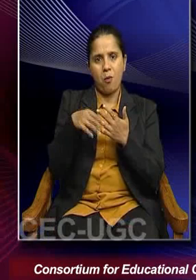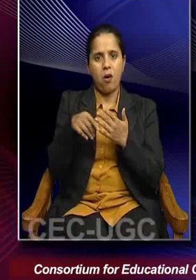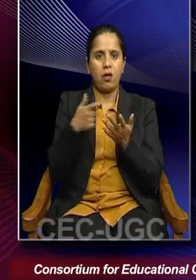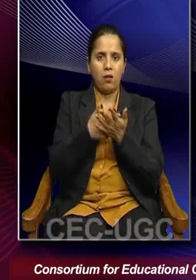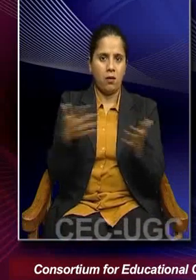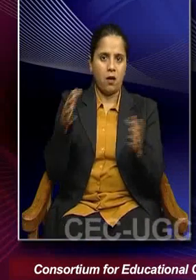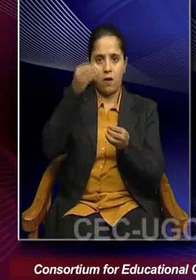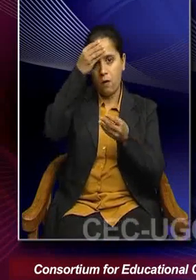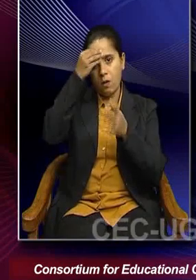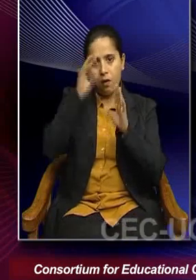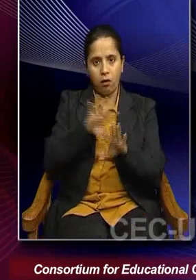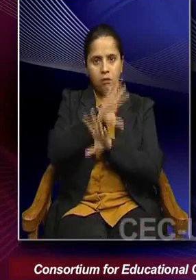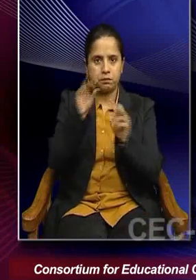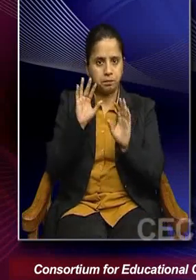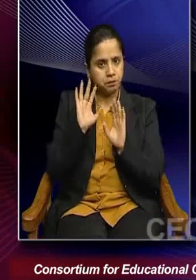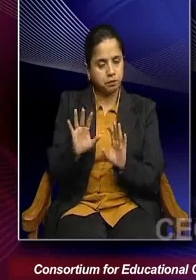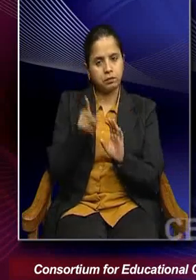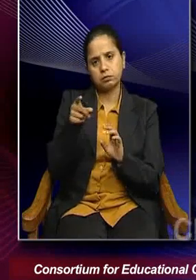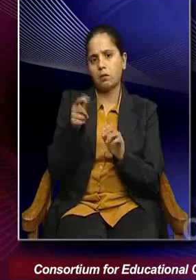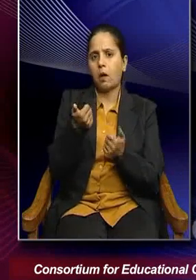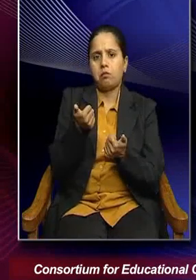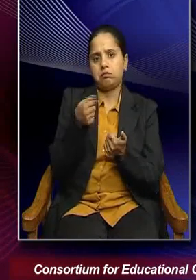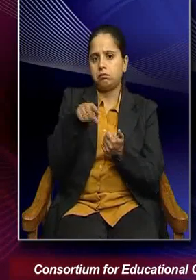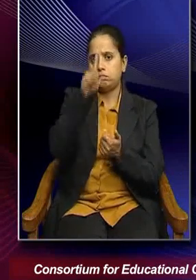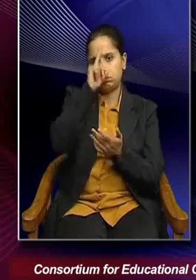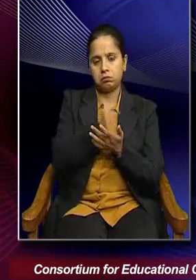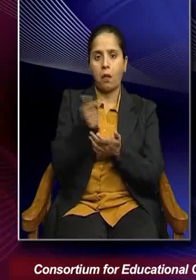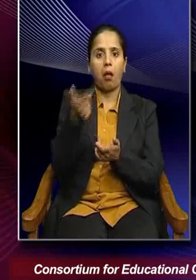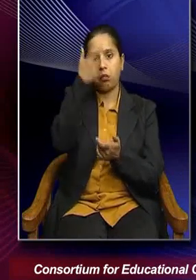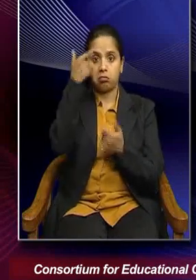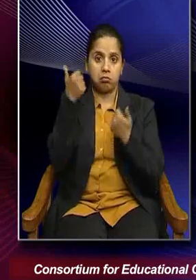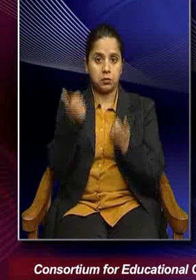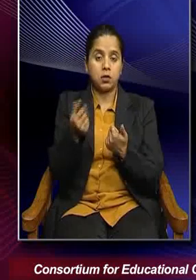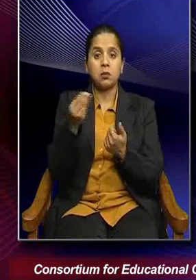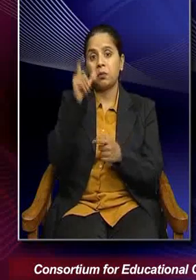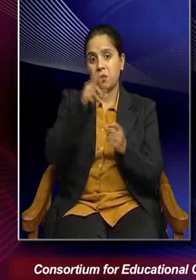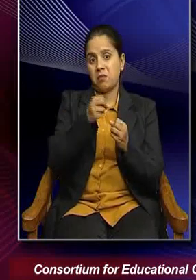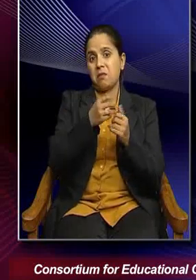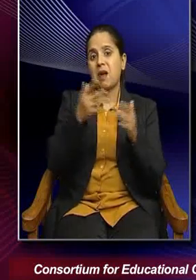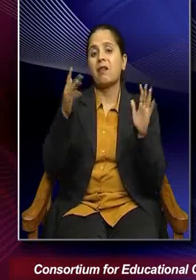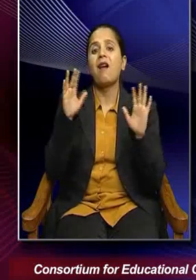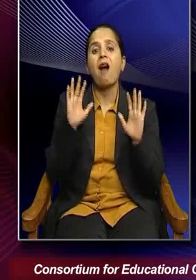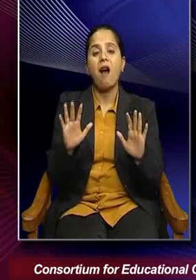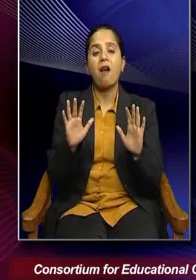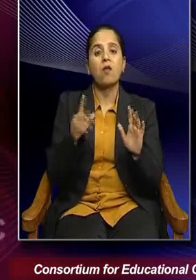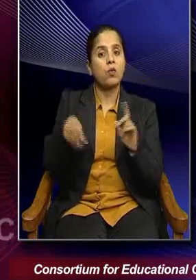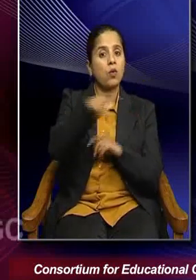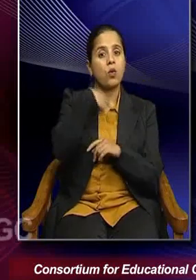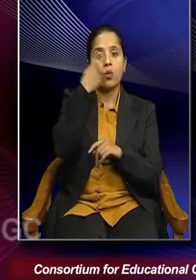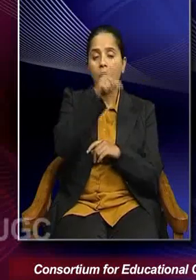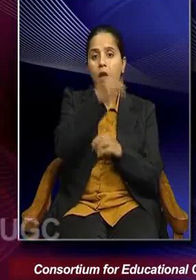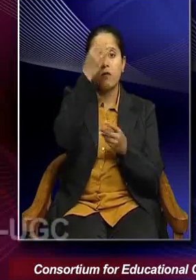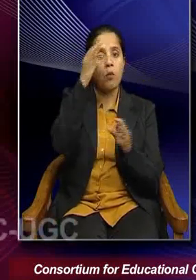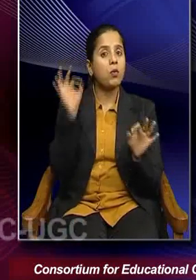and means of resources to do so. There are also lot of population and human beings who do not have